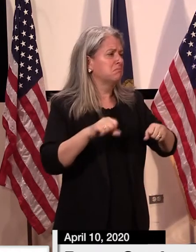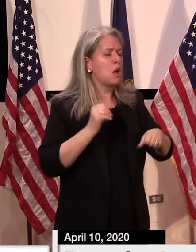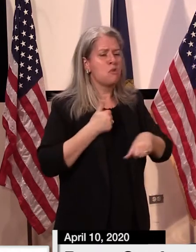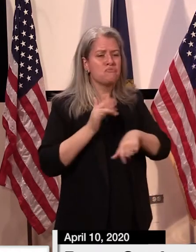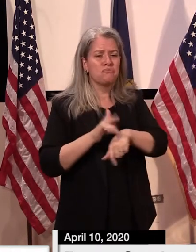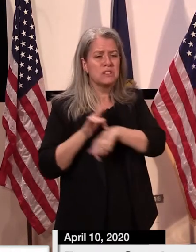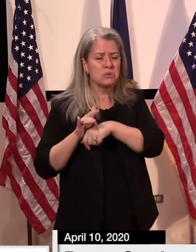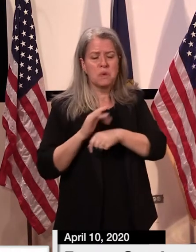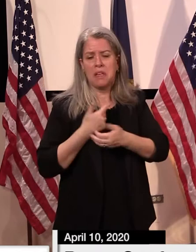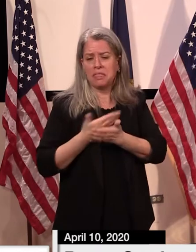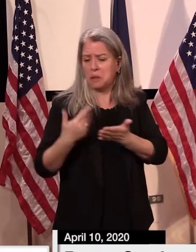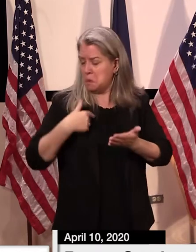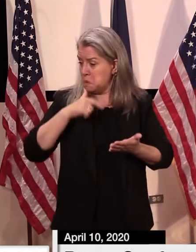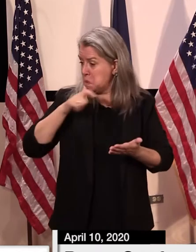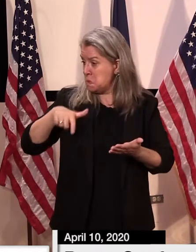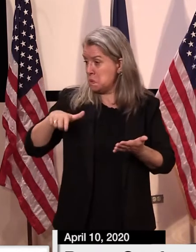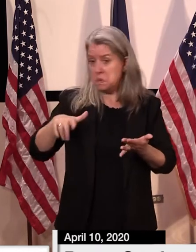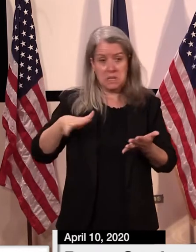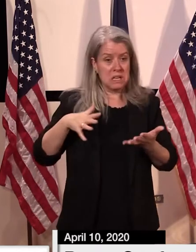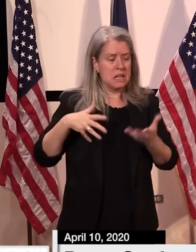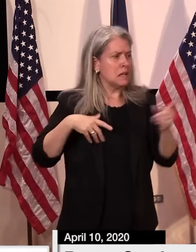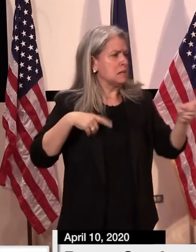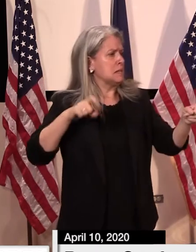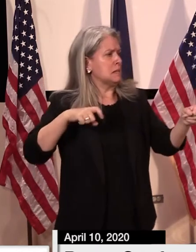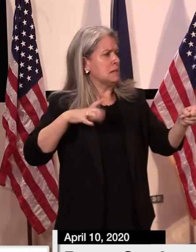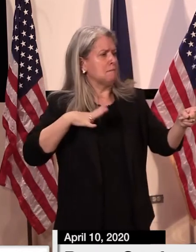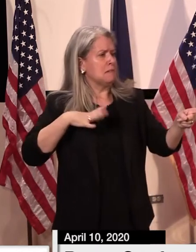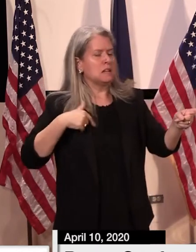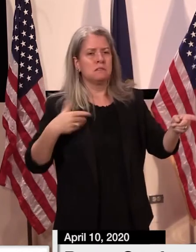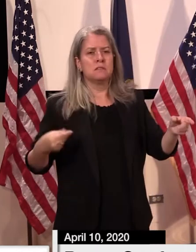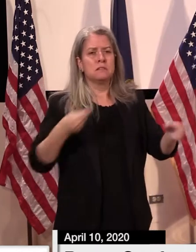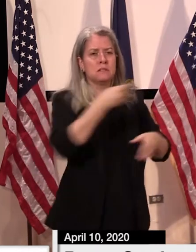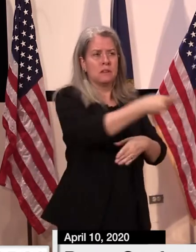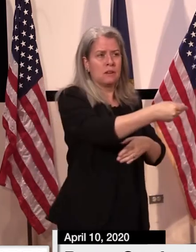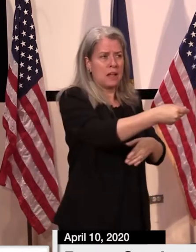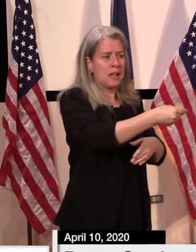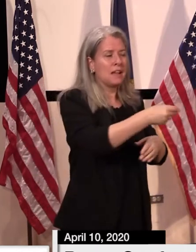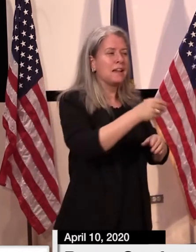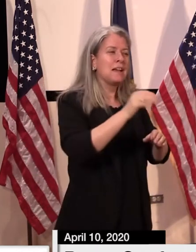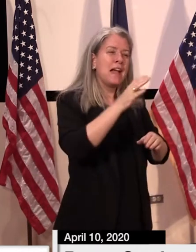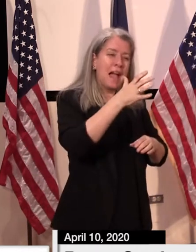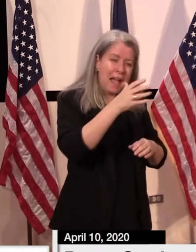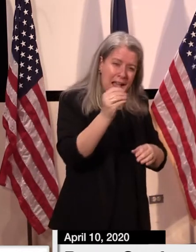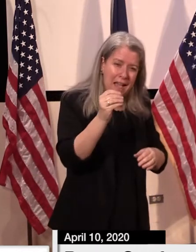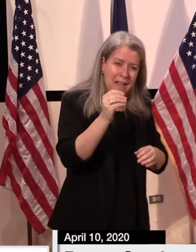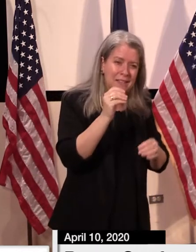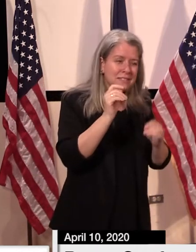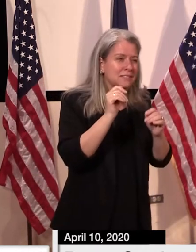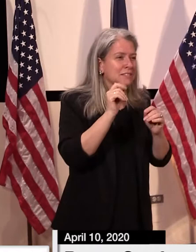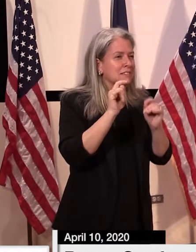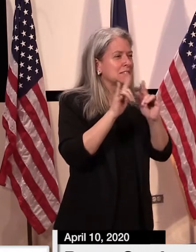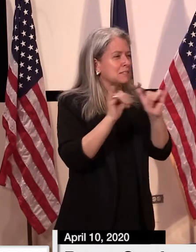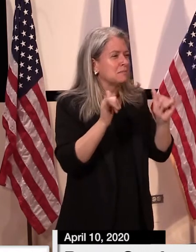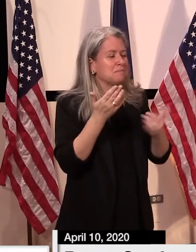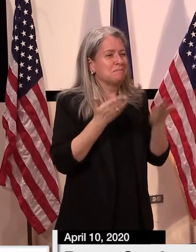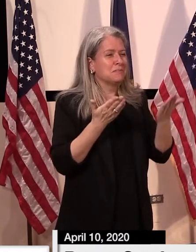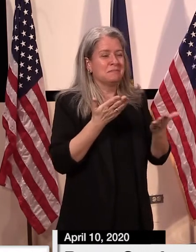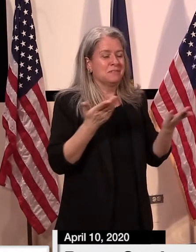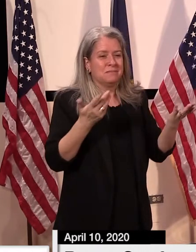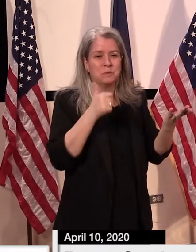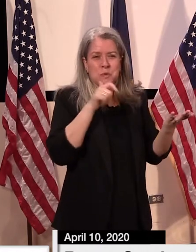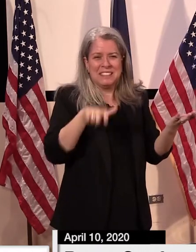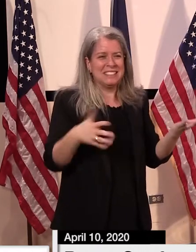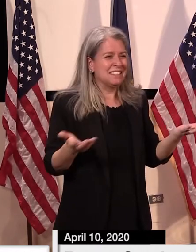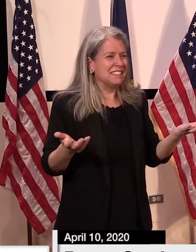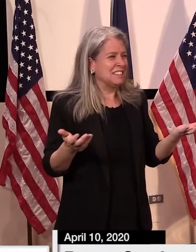like you've mentioned at that point in time. But I would also wonder if at that point in time, it won't matter so much, because